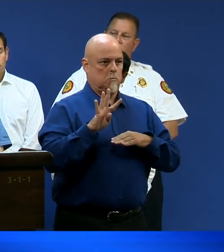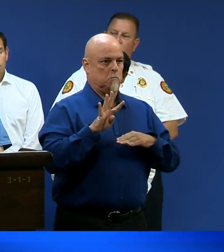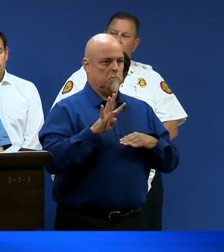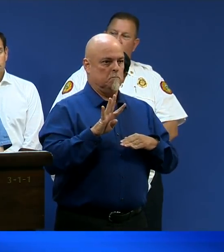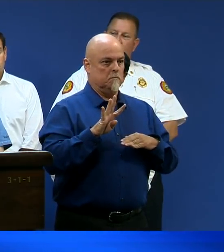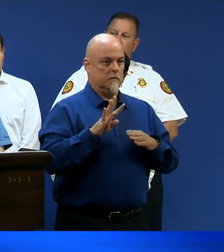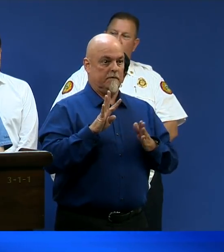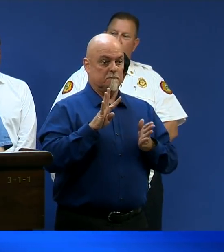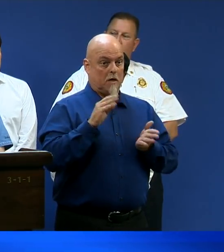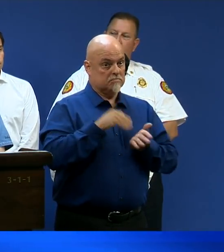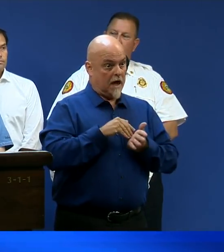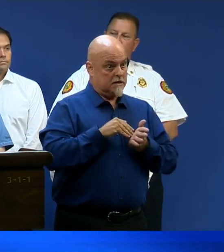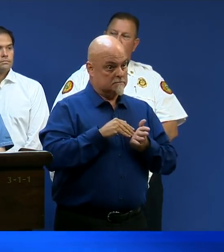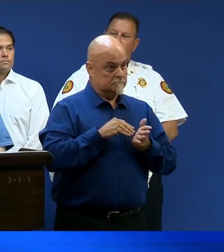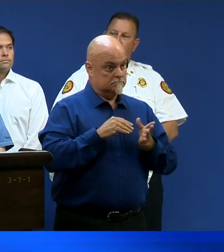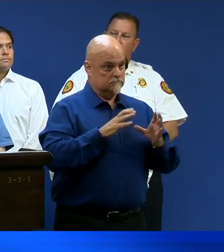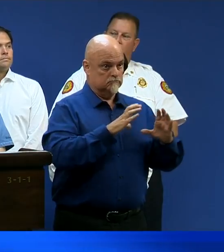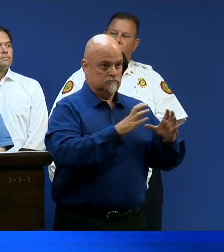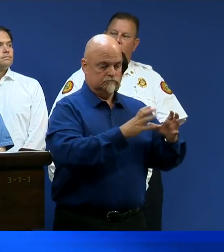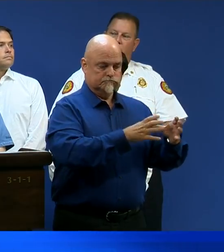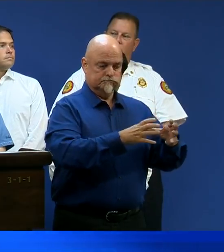voluntarily evacuate from zones A and B.